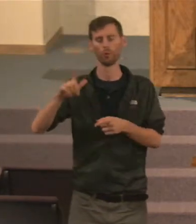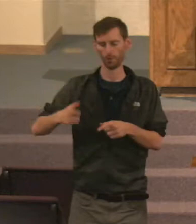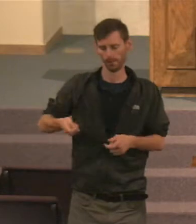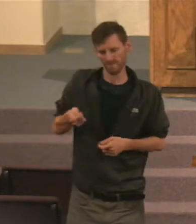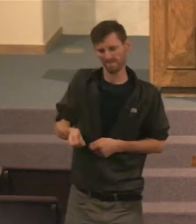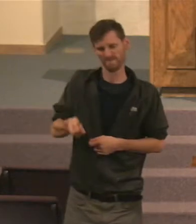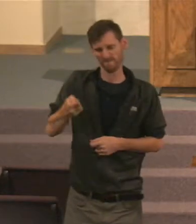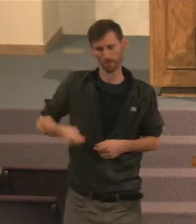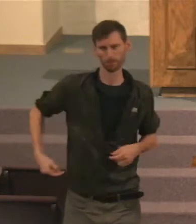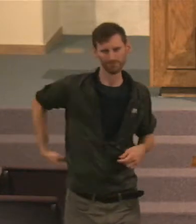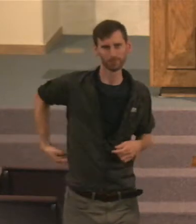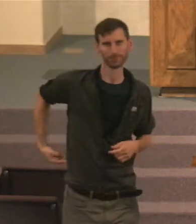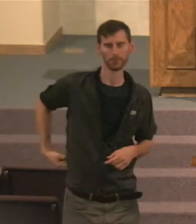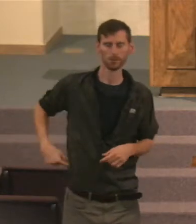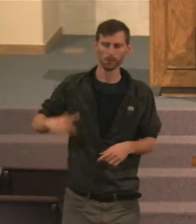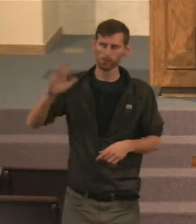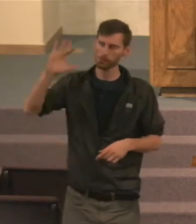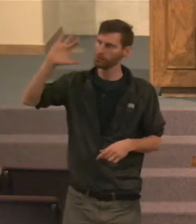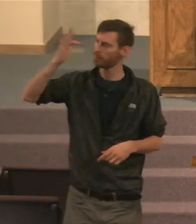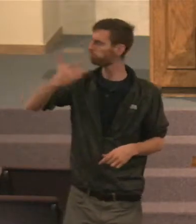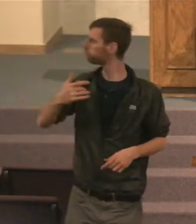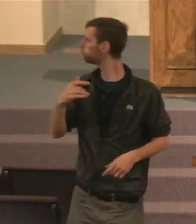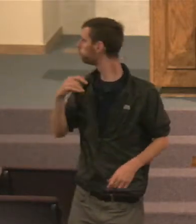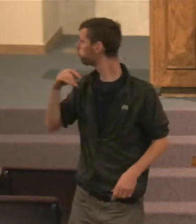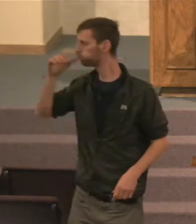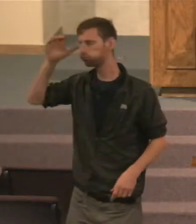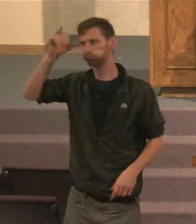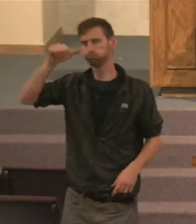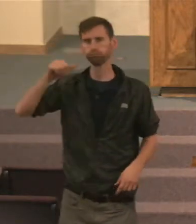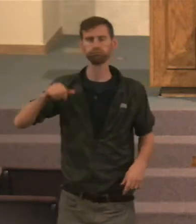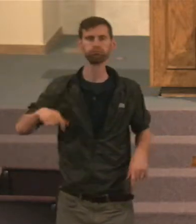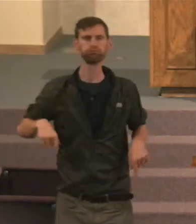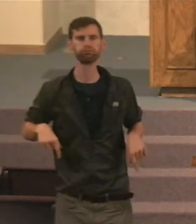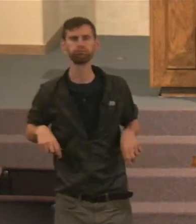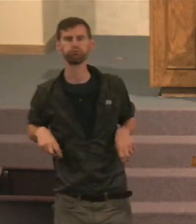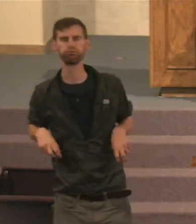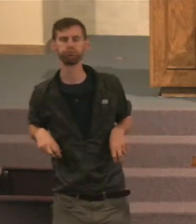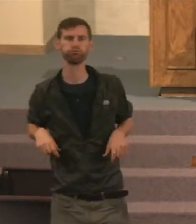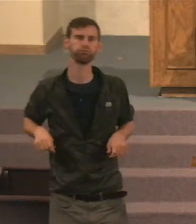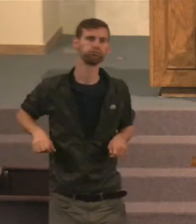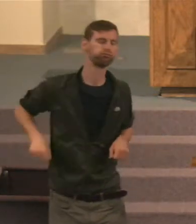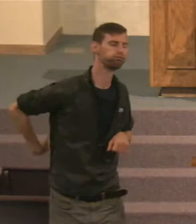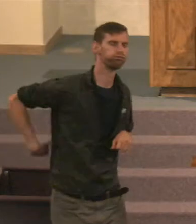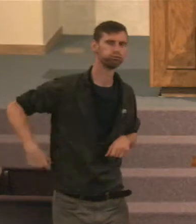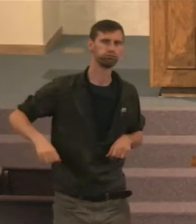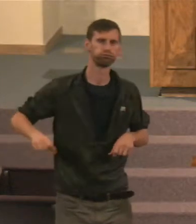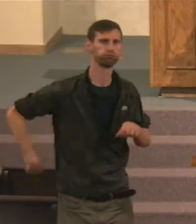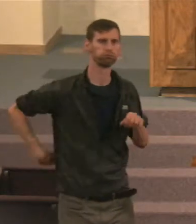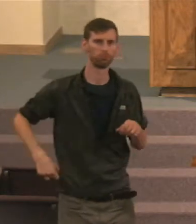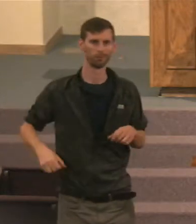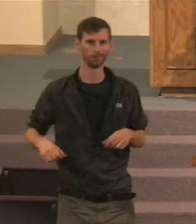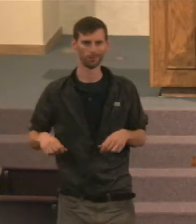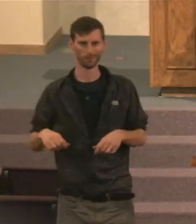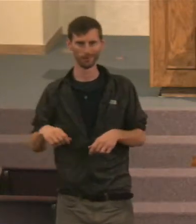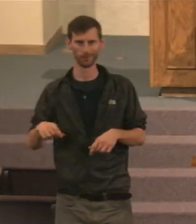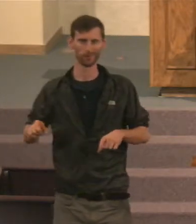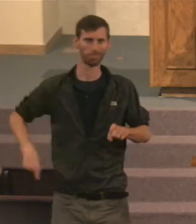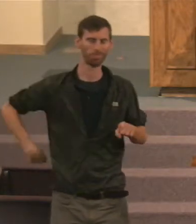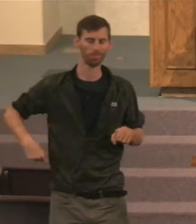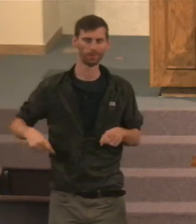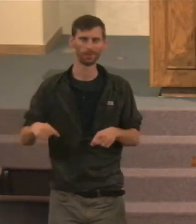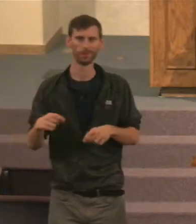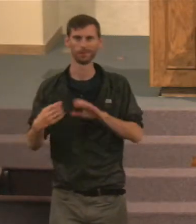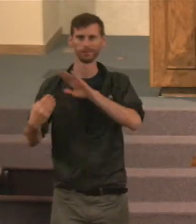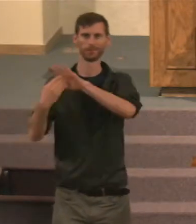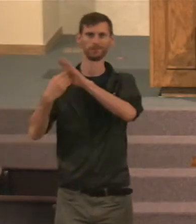as bad, You're giving greater force to it, And so it's hard to do, And so, He's not doing